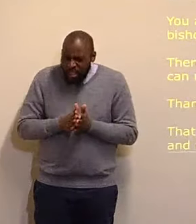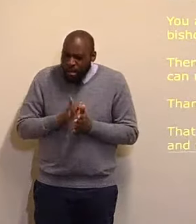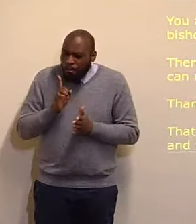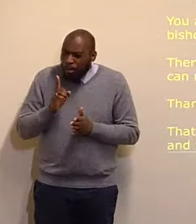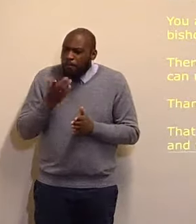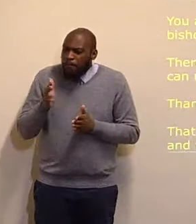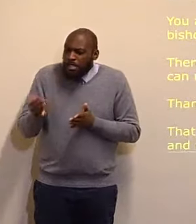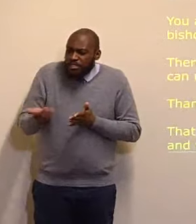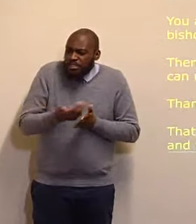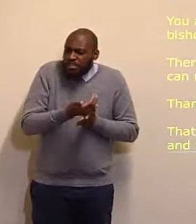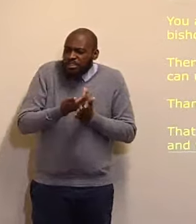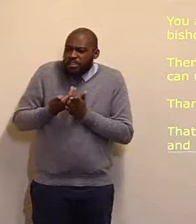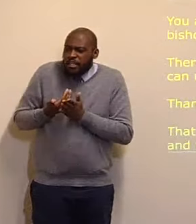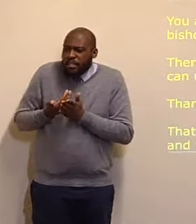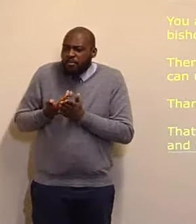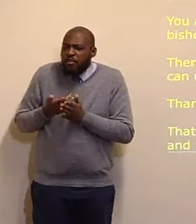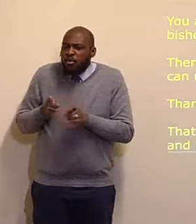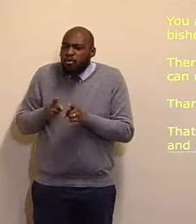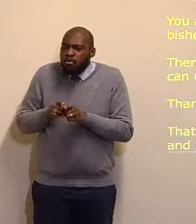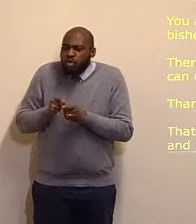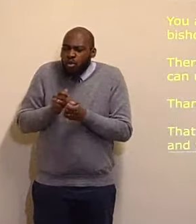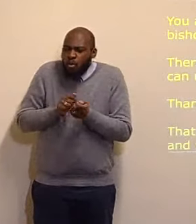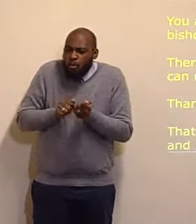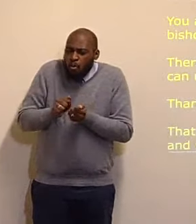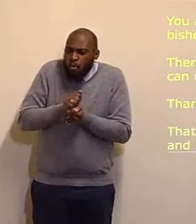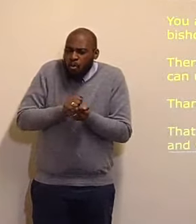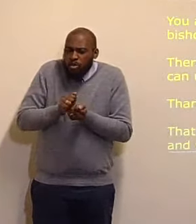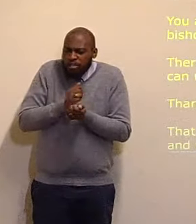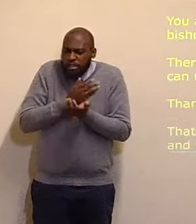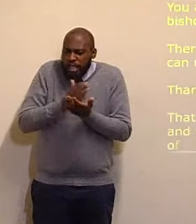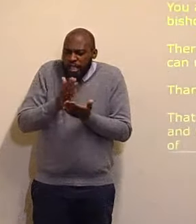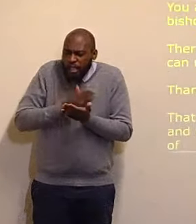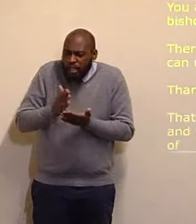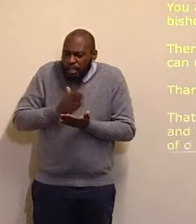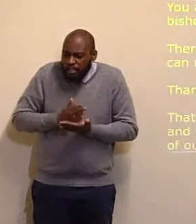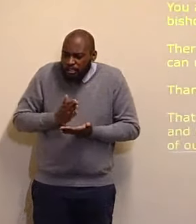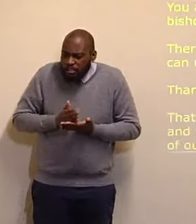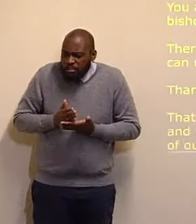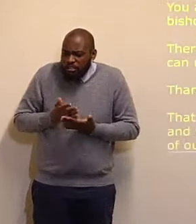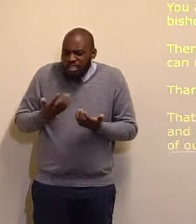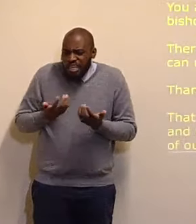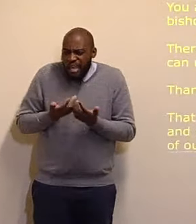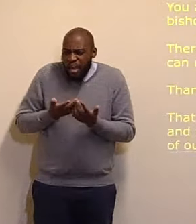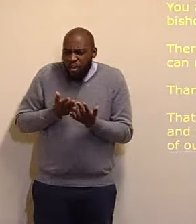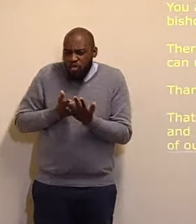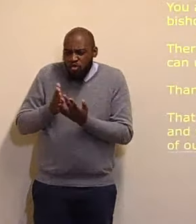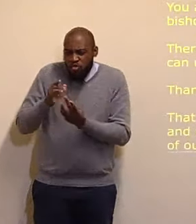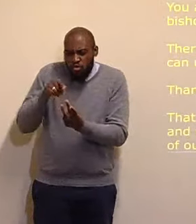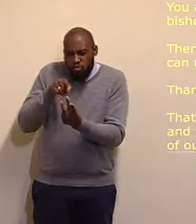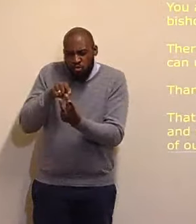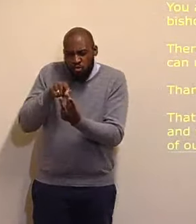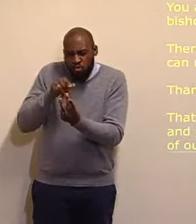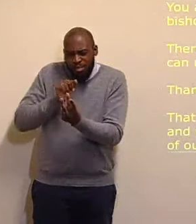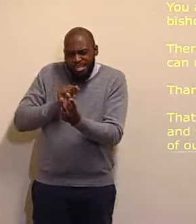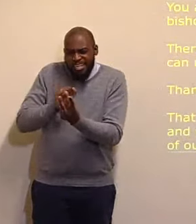and washed, and made clean by the precious blood of the Lord Jesus Christ.